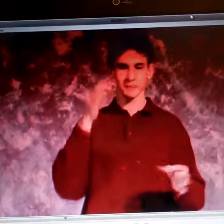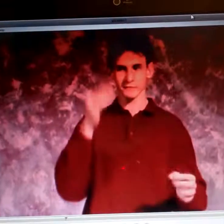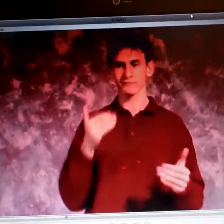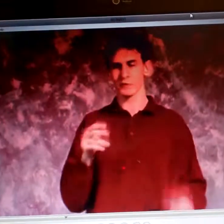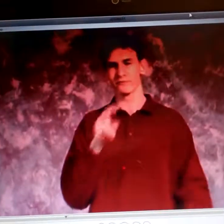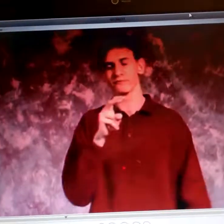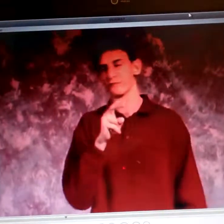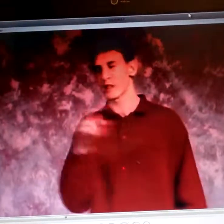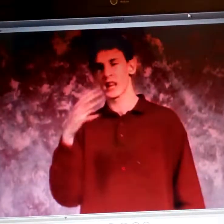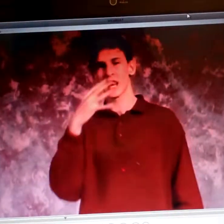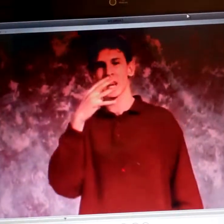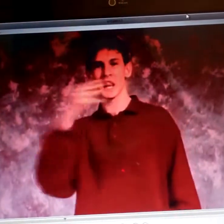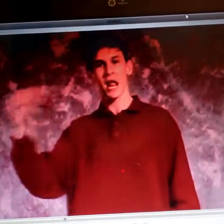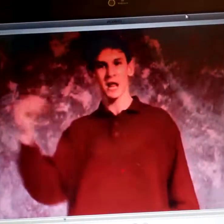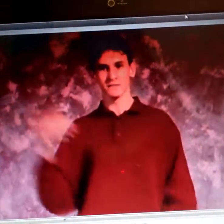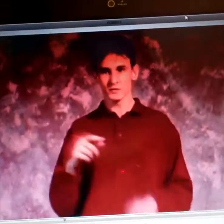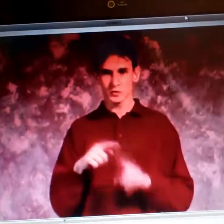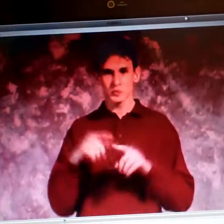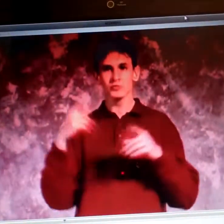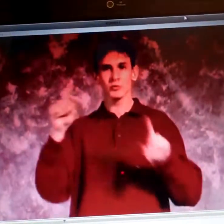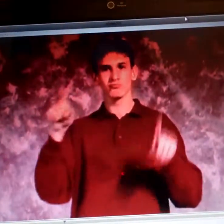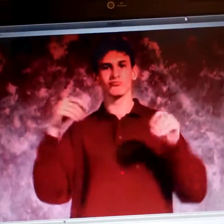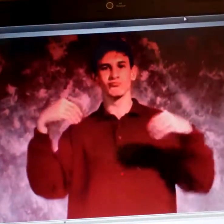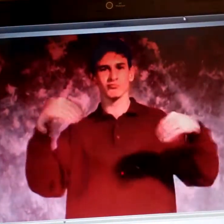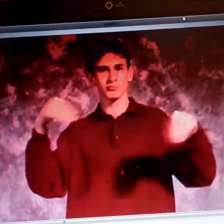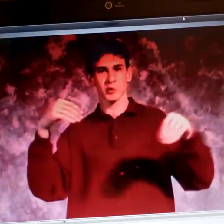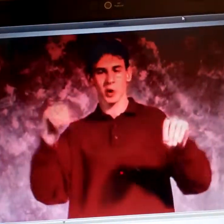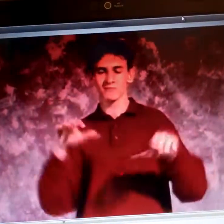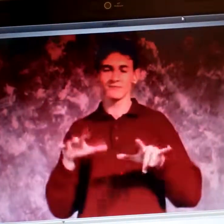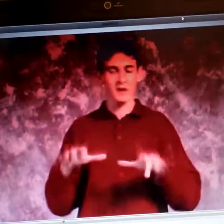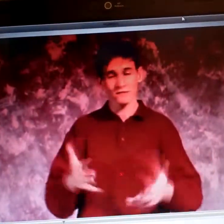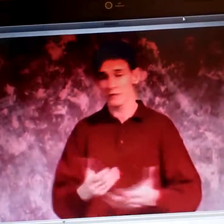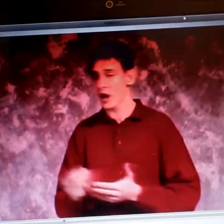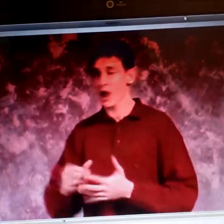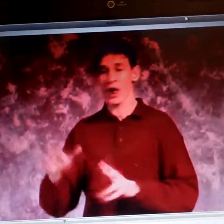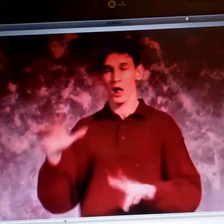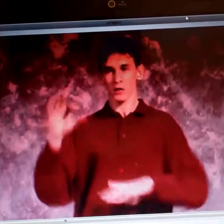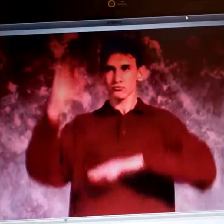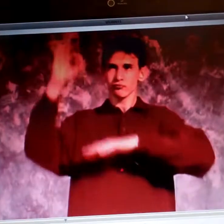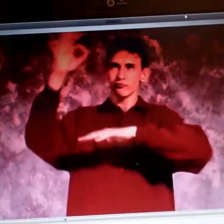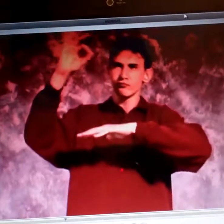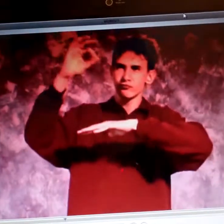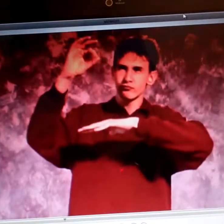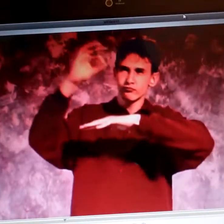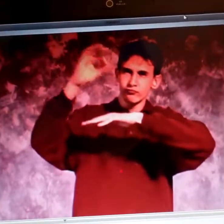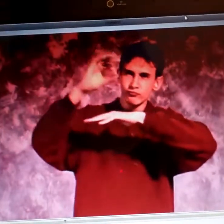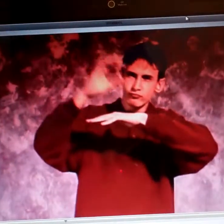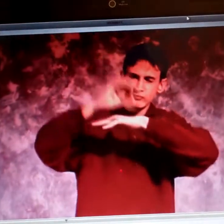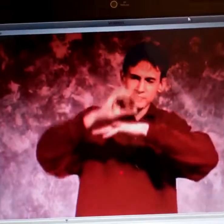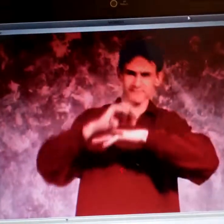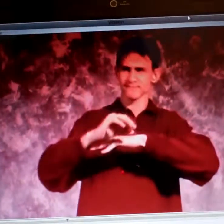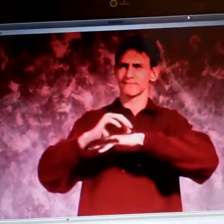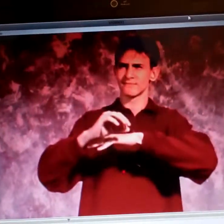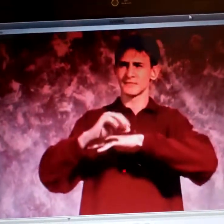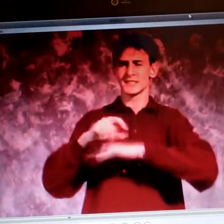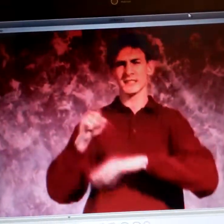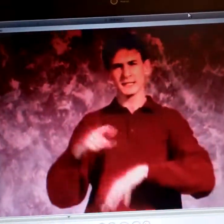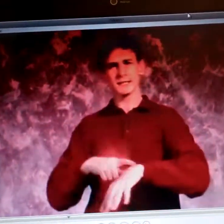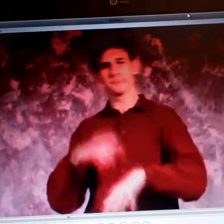that this four week trip was almost over. And then it was getting time